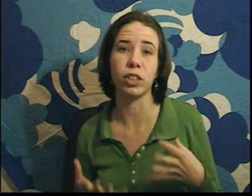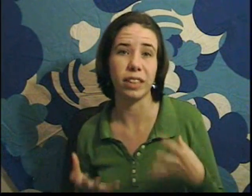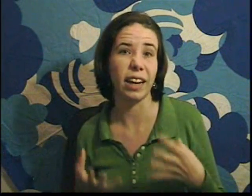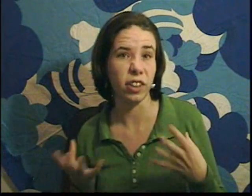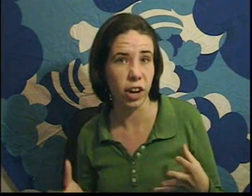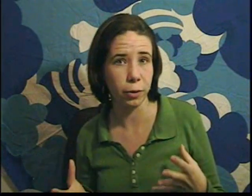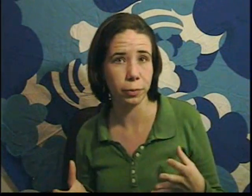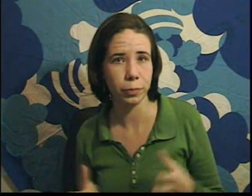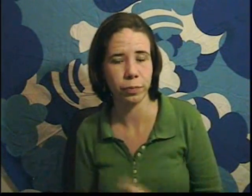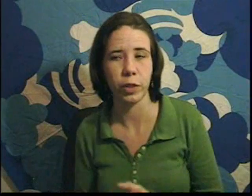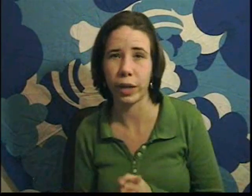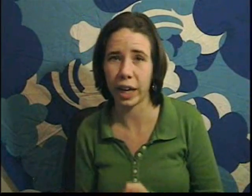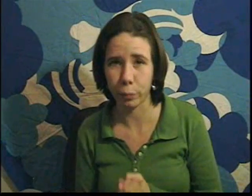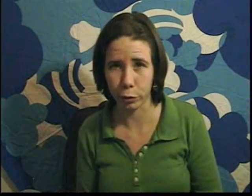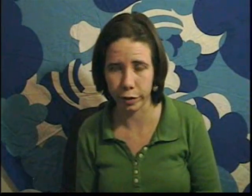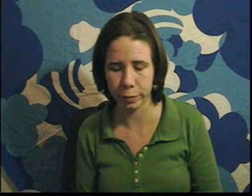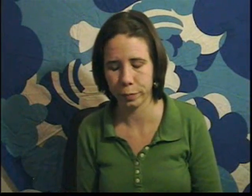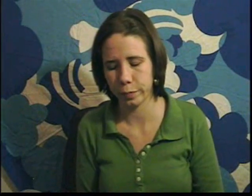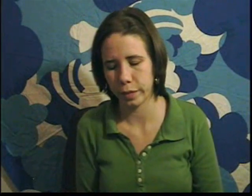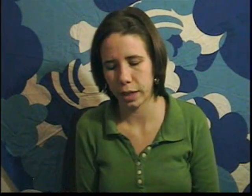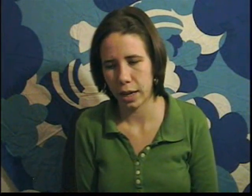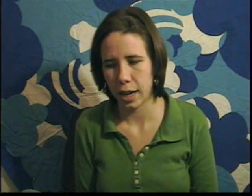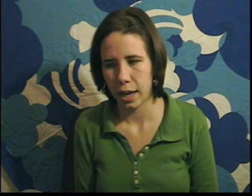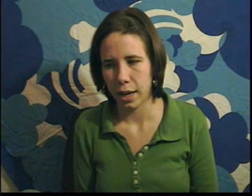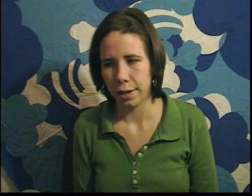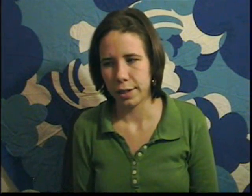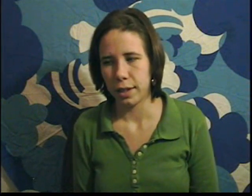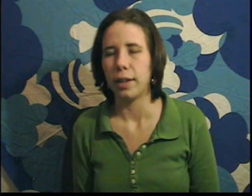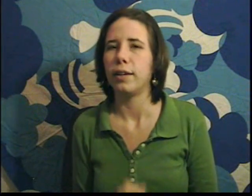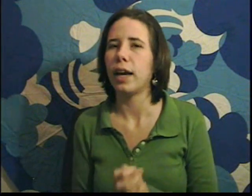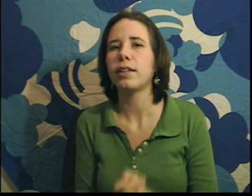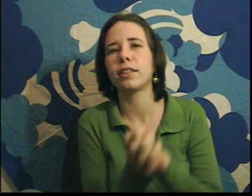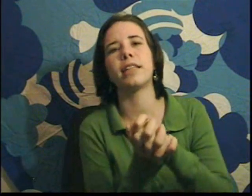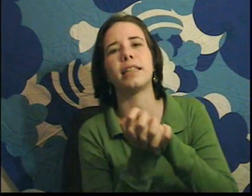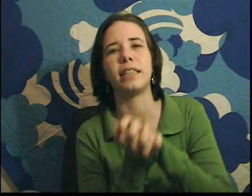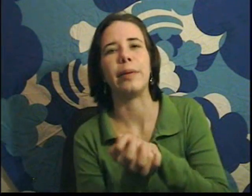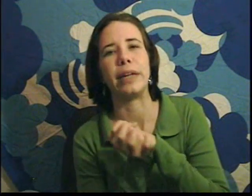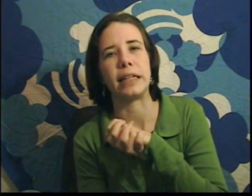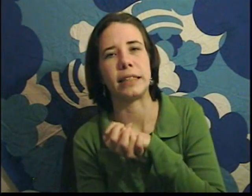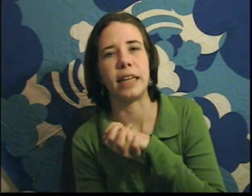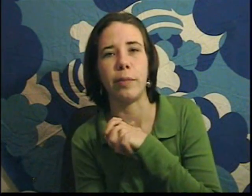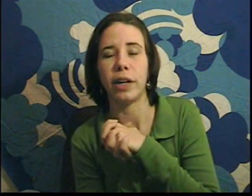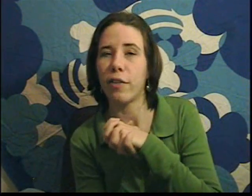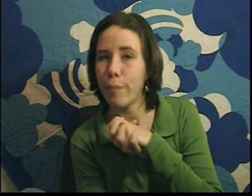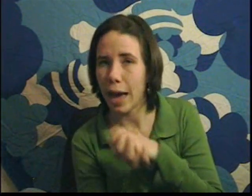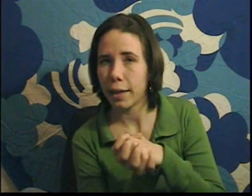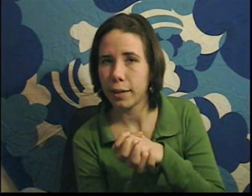you just can't know. You can't prove it. Now let's look at that statement as a statement of math.